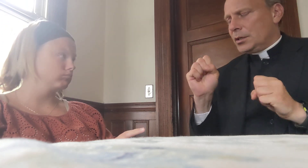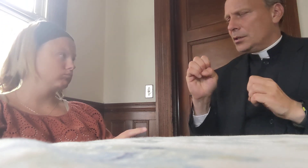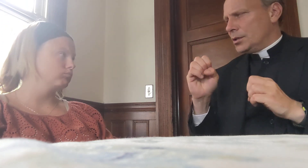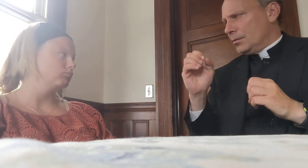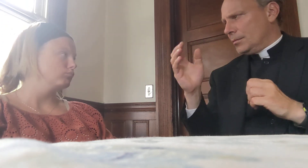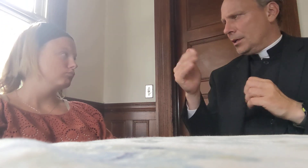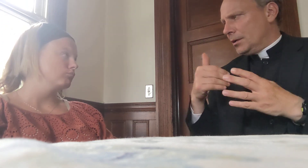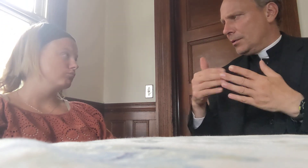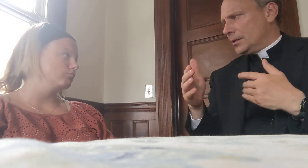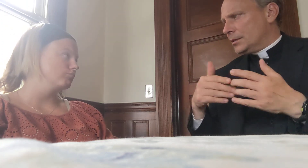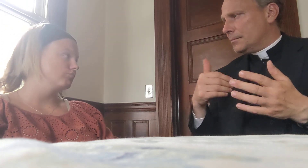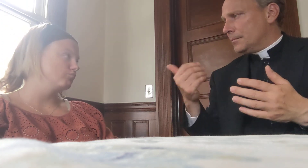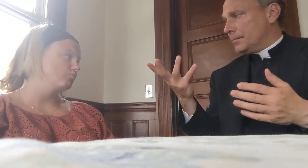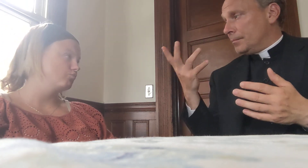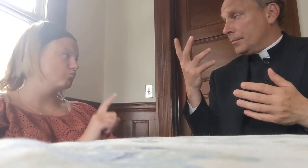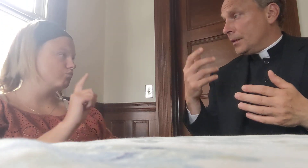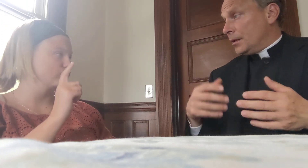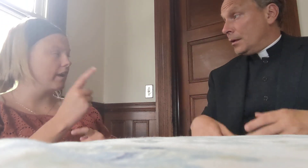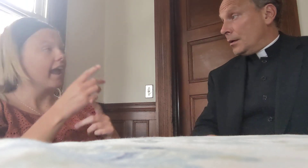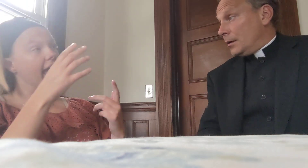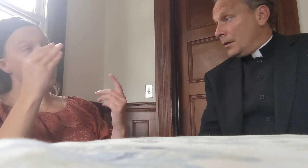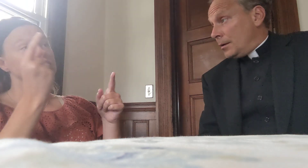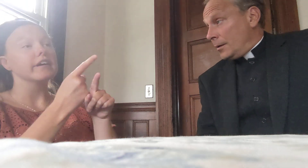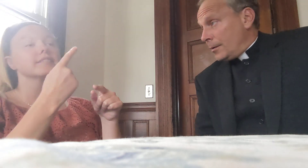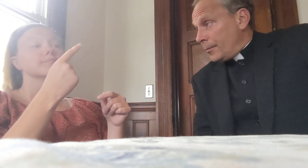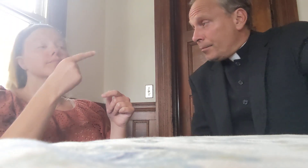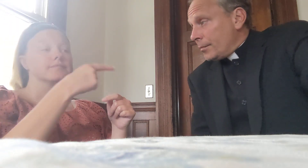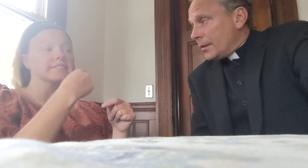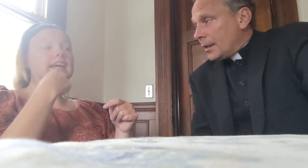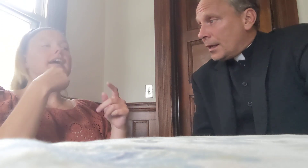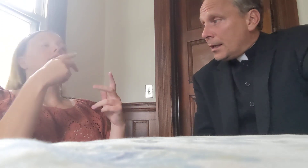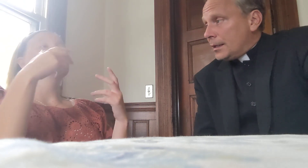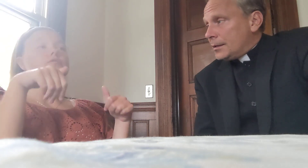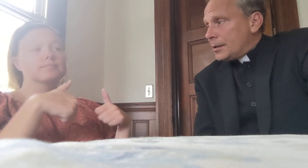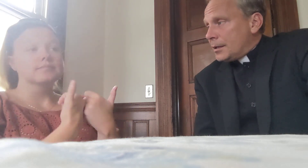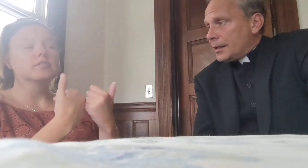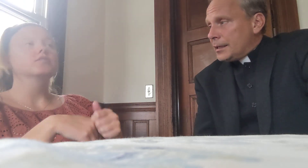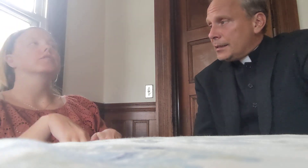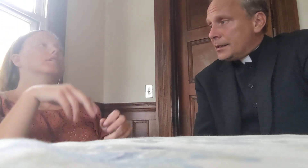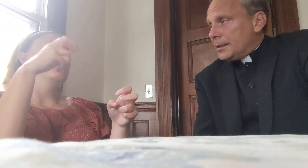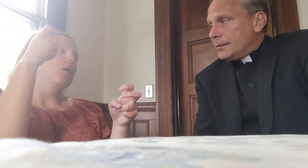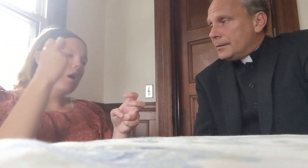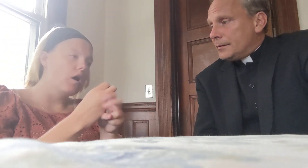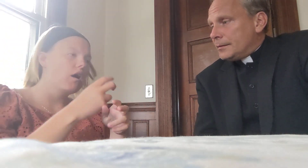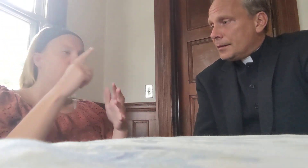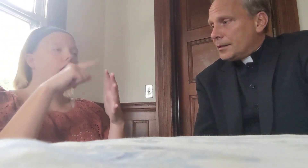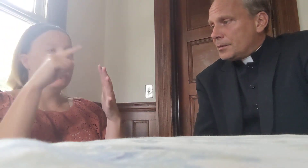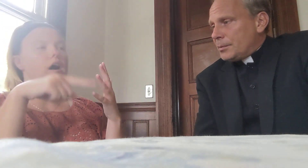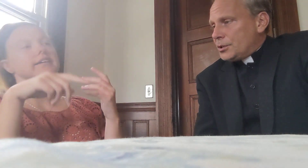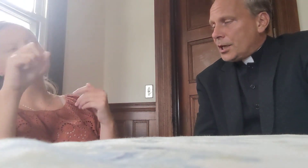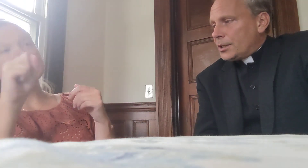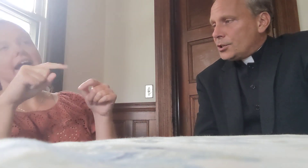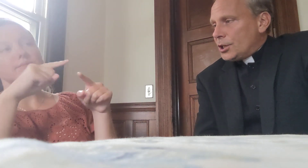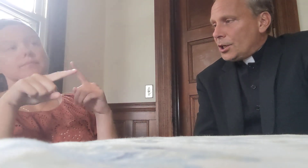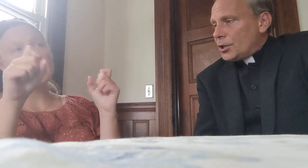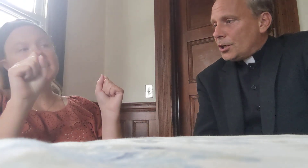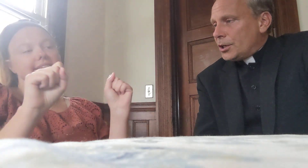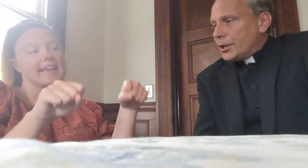so, anyways, like he said, it's be challenging, and hard,